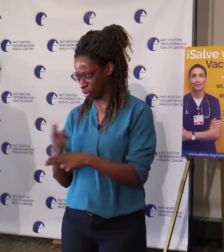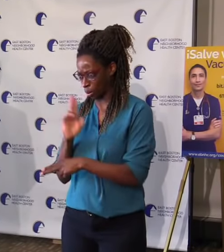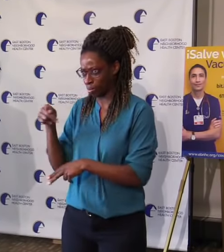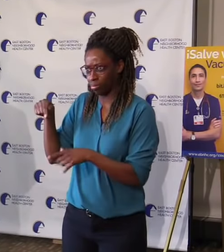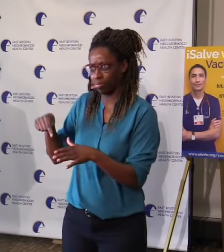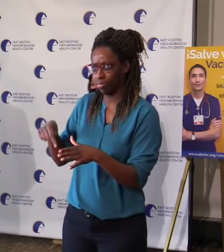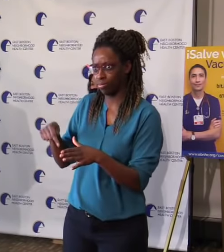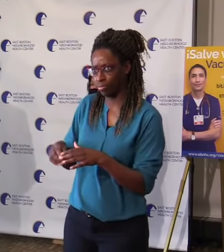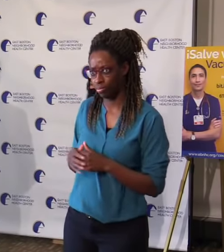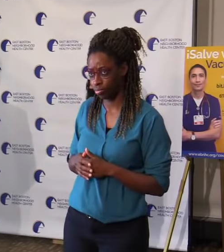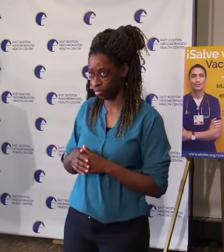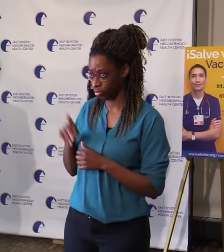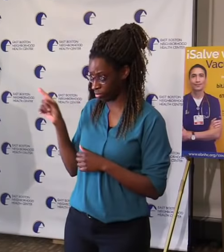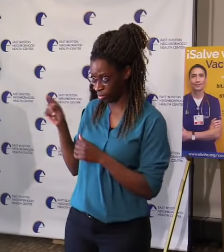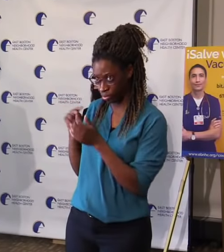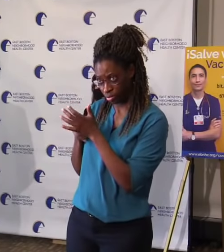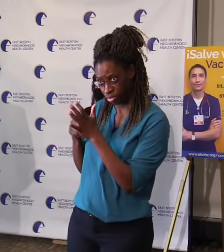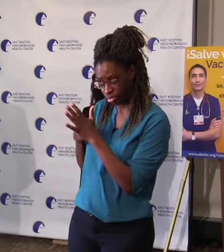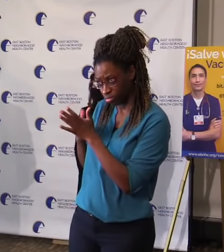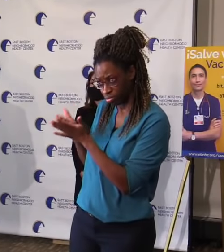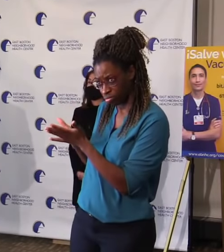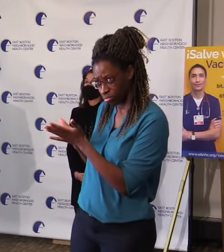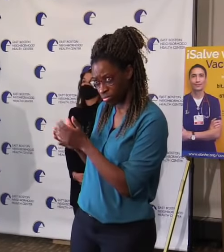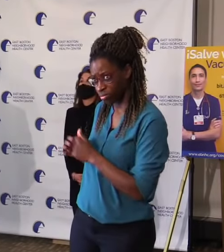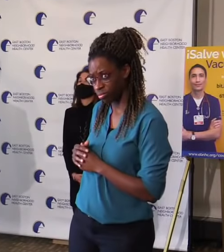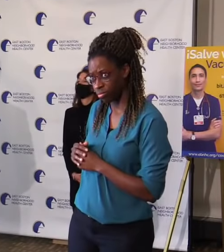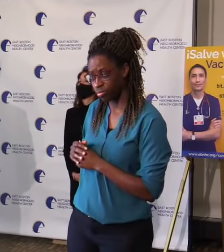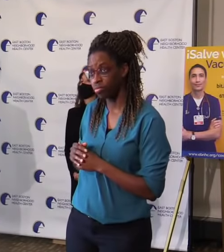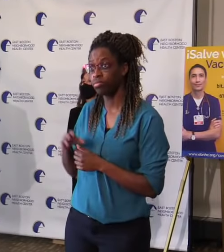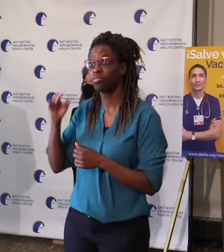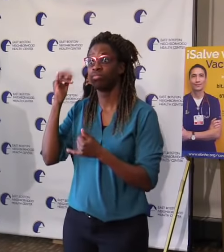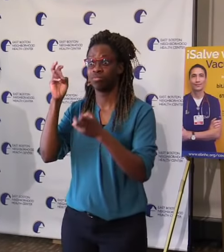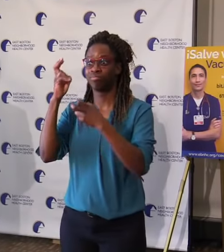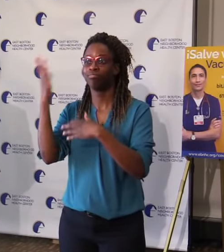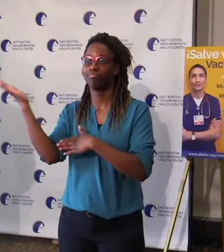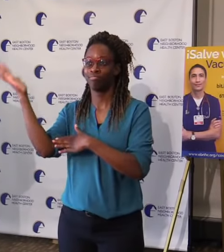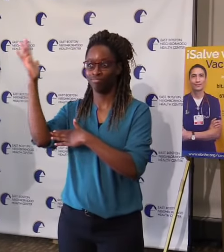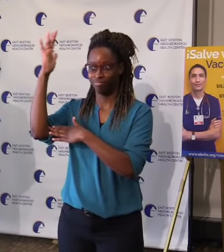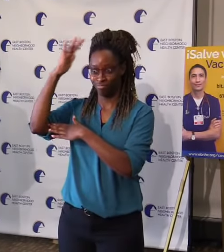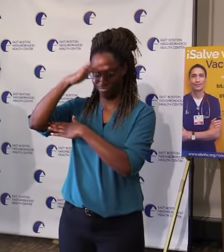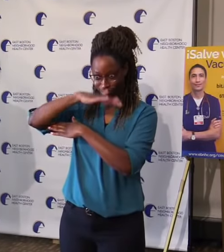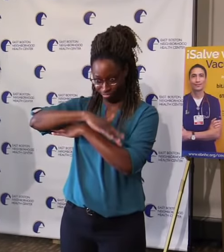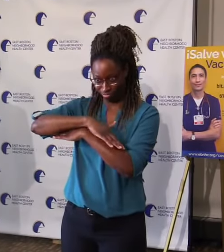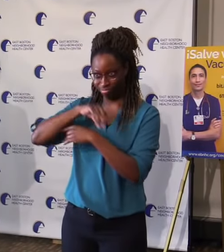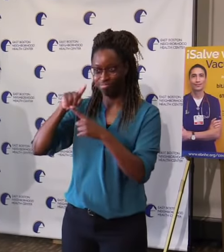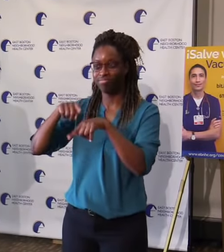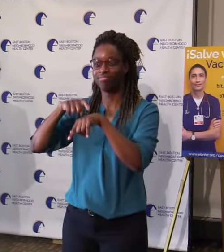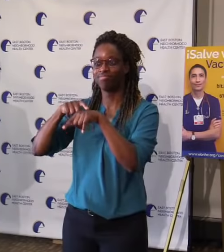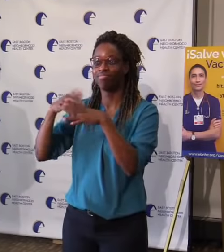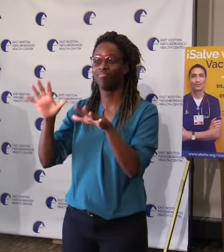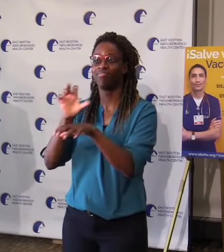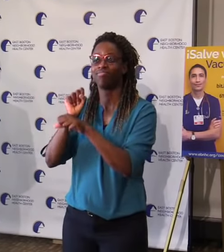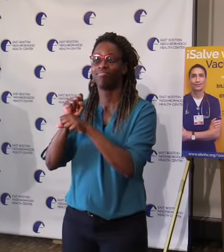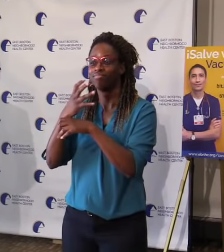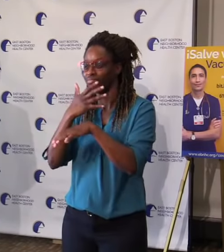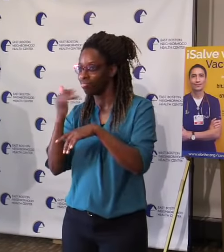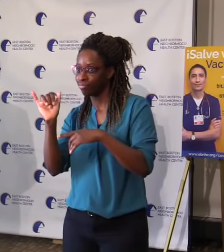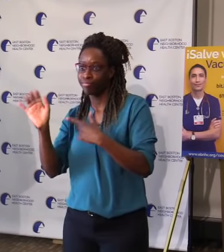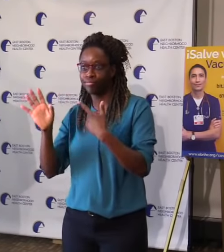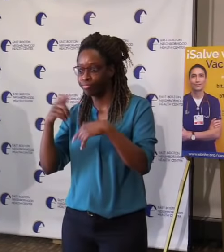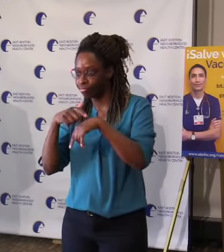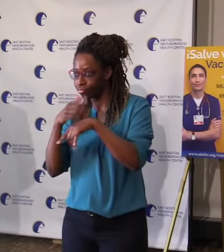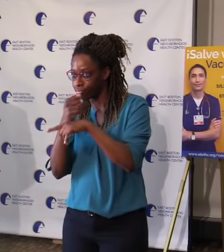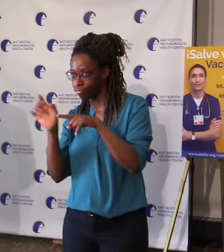only go to people who are eligible in phase one or 75 plus? I'm saying that